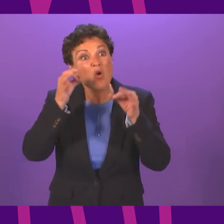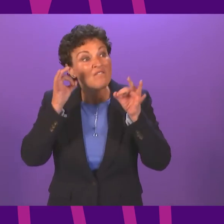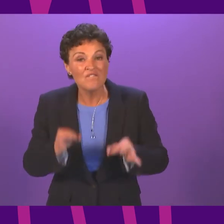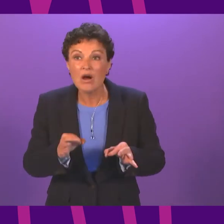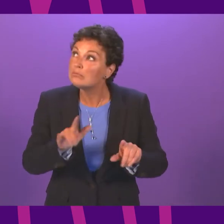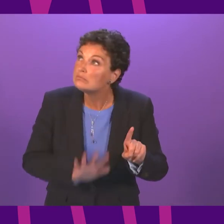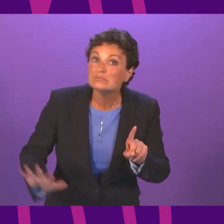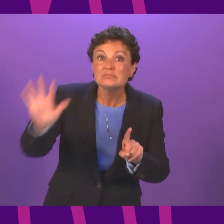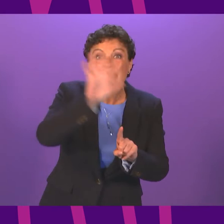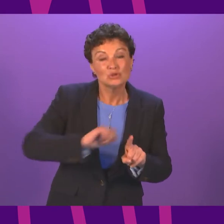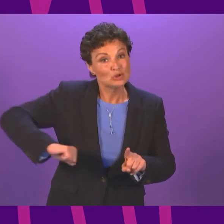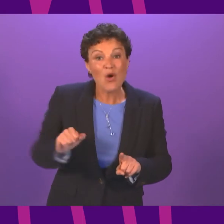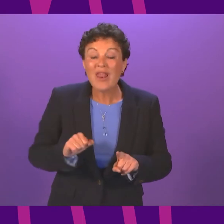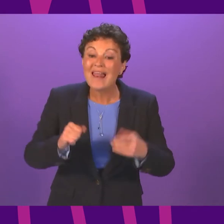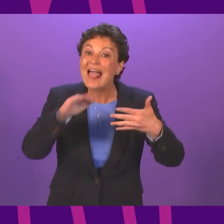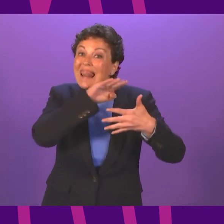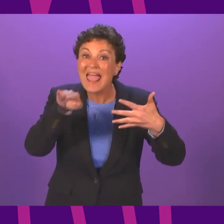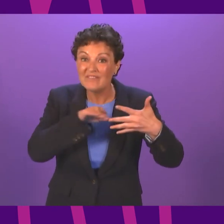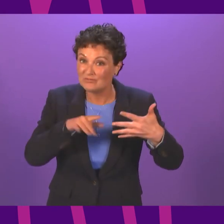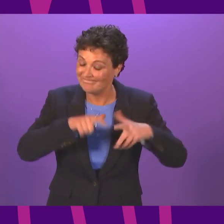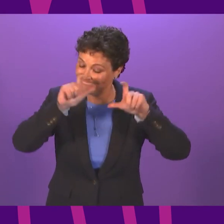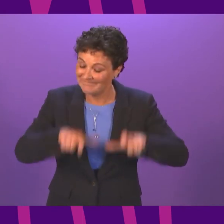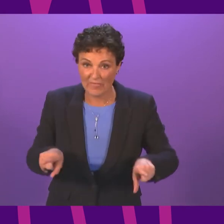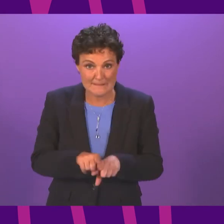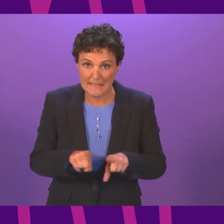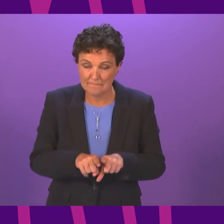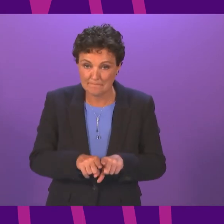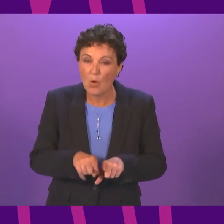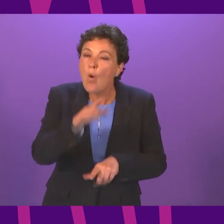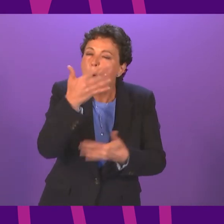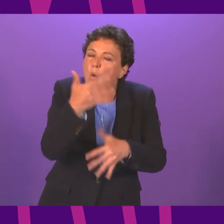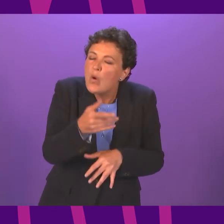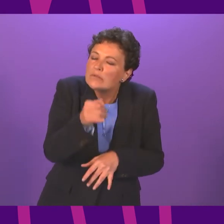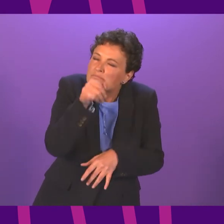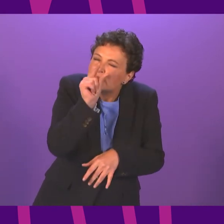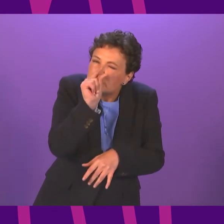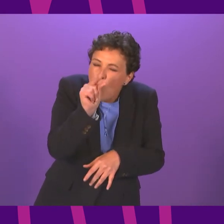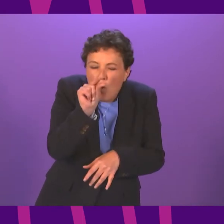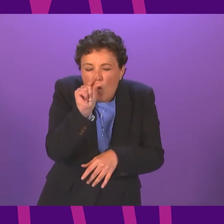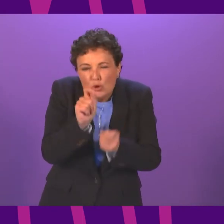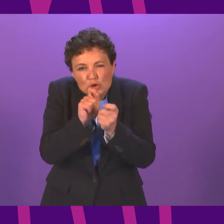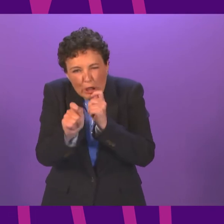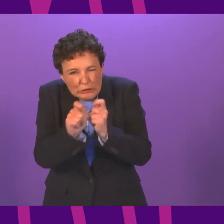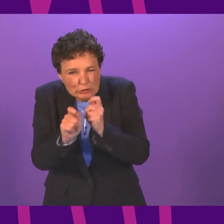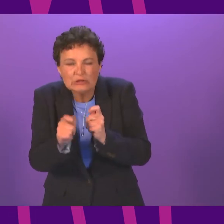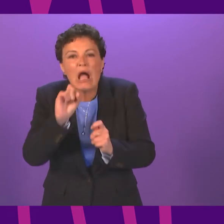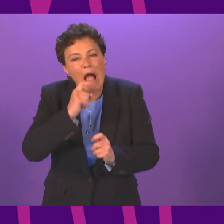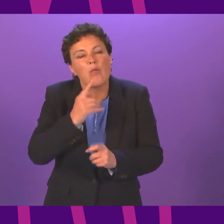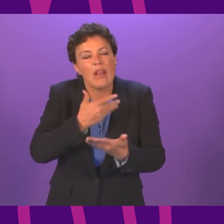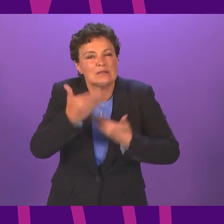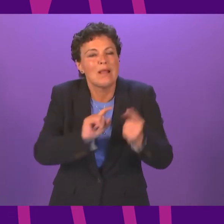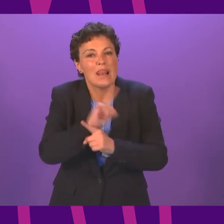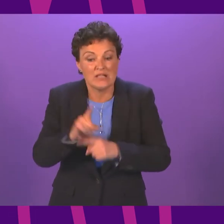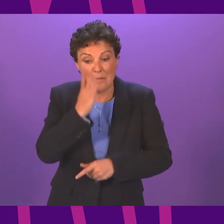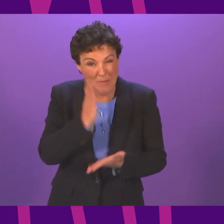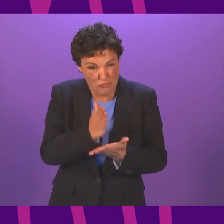of the country will change COVID level next week. Apart from some minor amendments that I'll cover later, restrictions in all parts of the country from